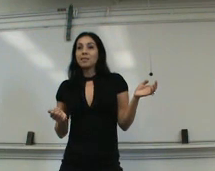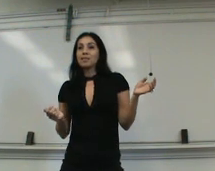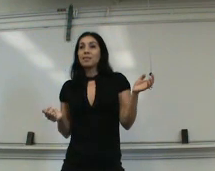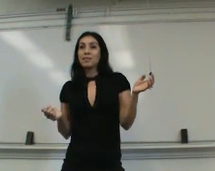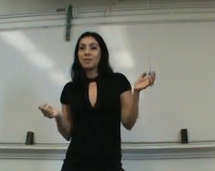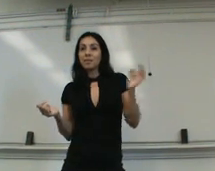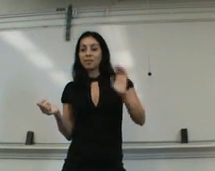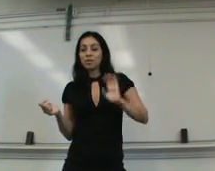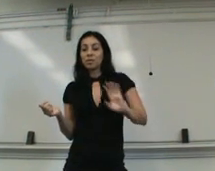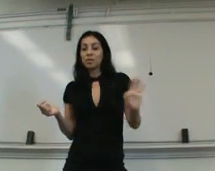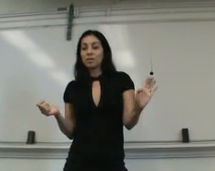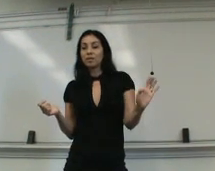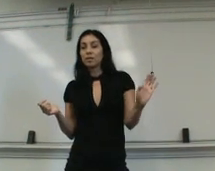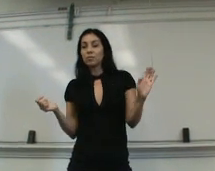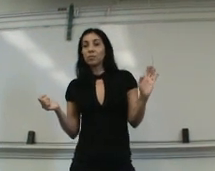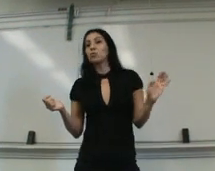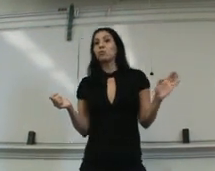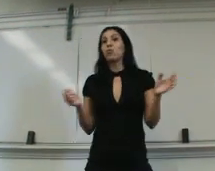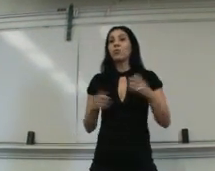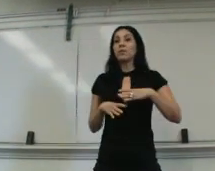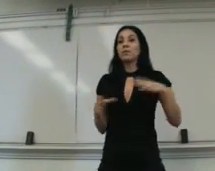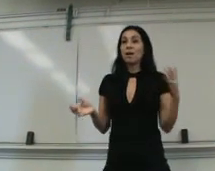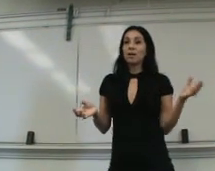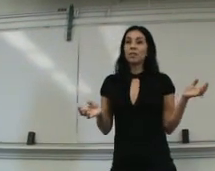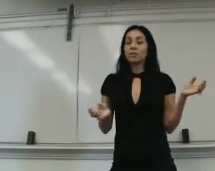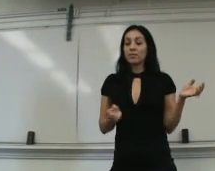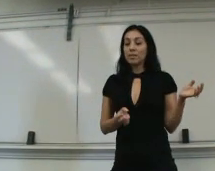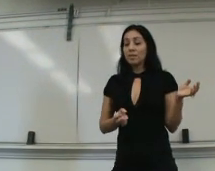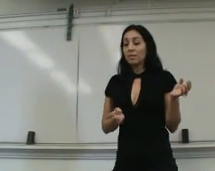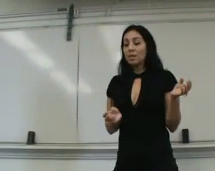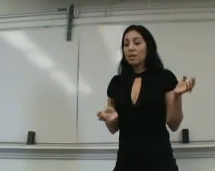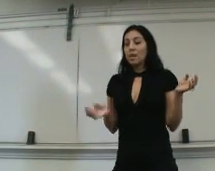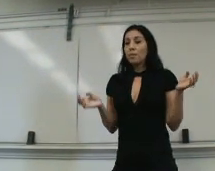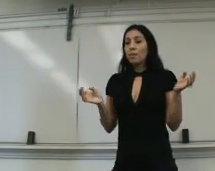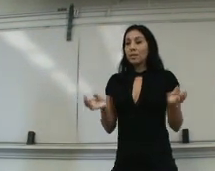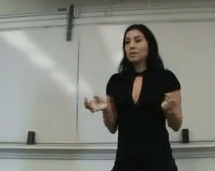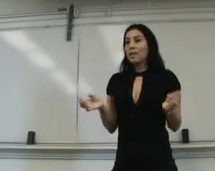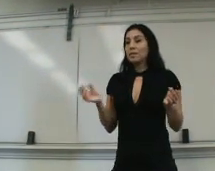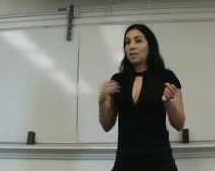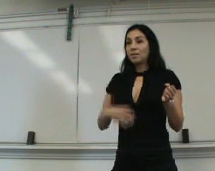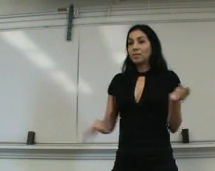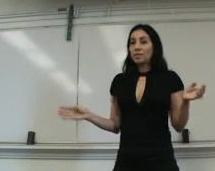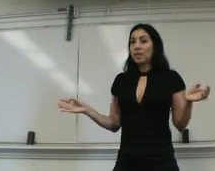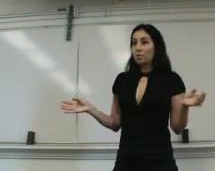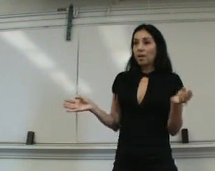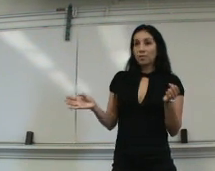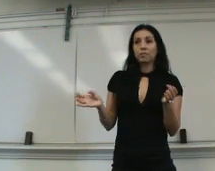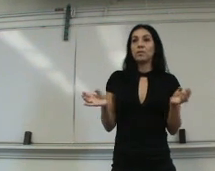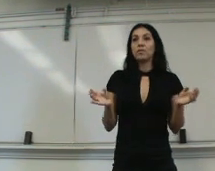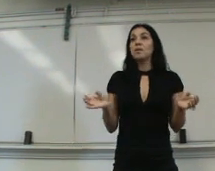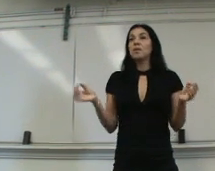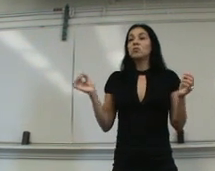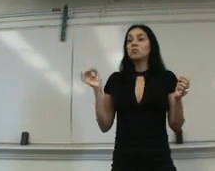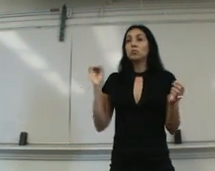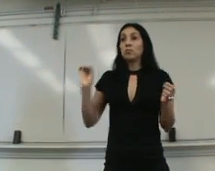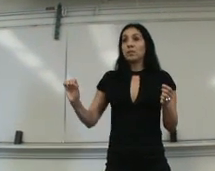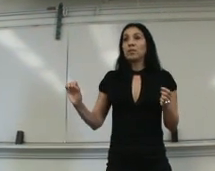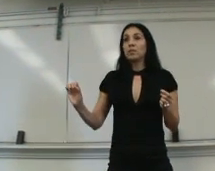And then you get, like, used to all the crowd and everything. But, at the end of the night, you have to be just really,